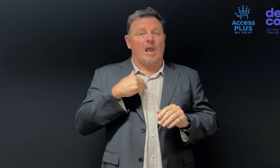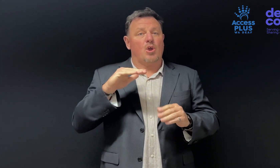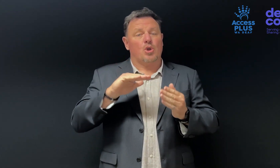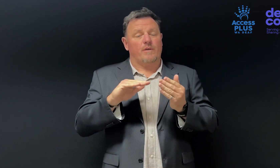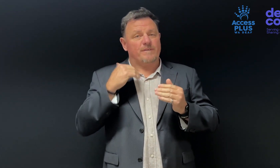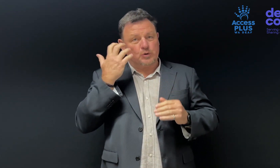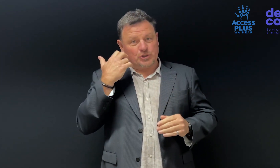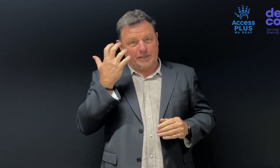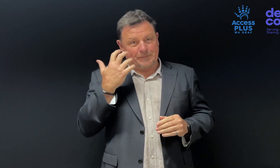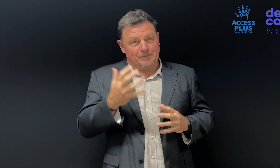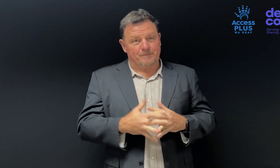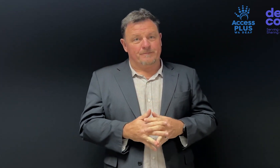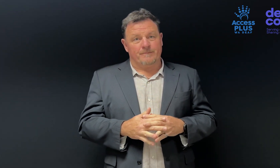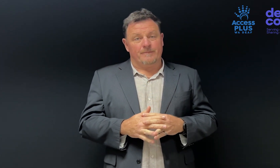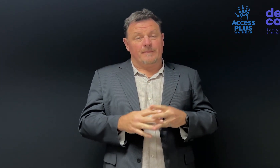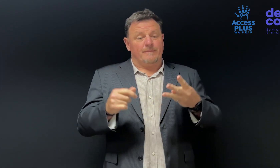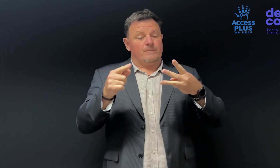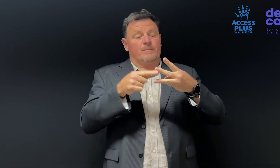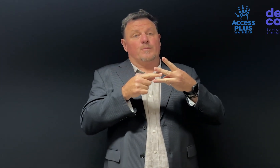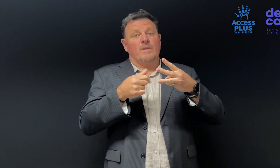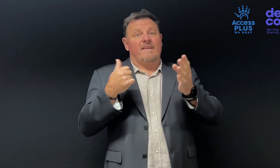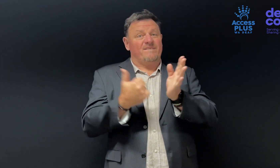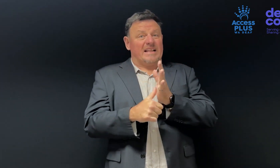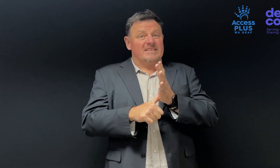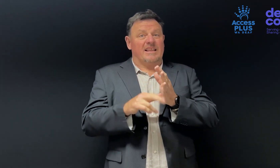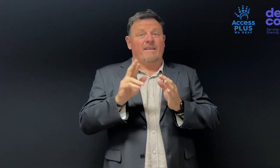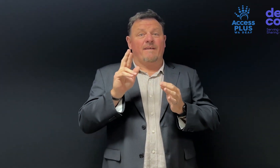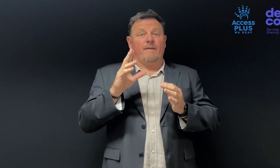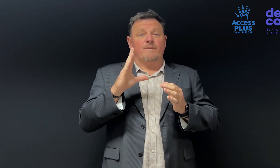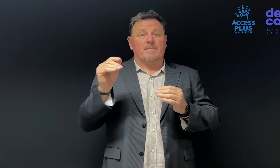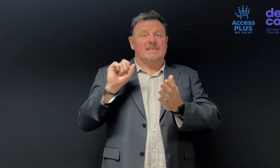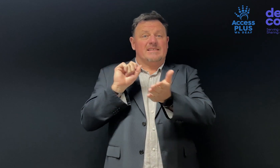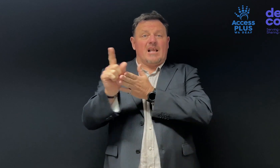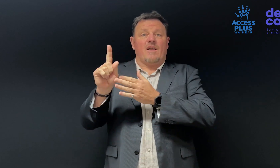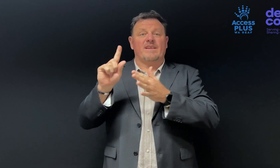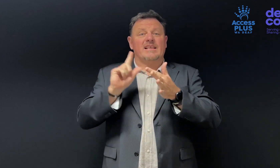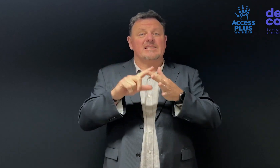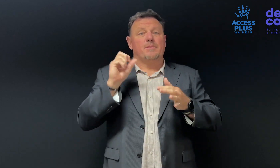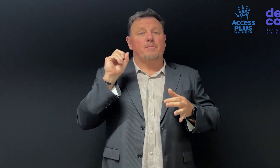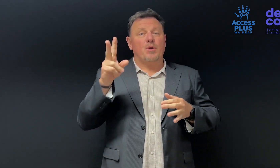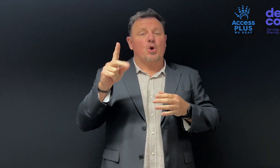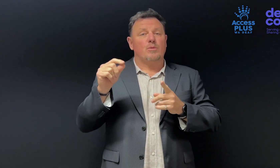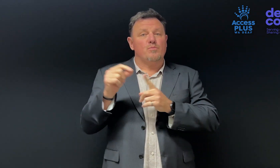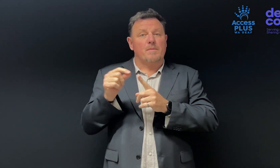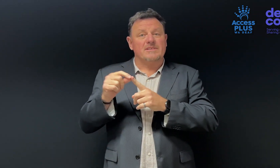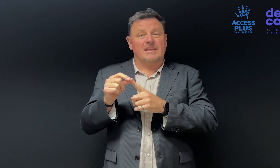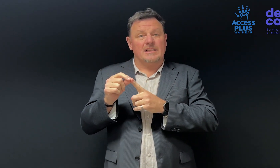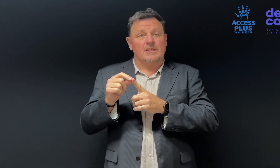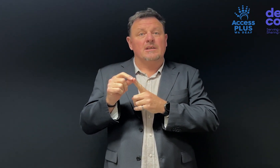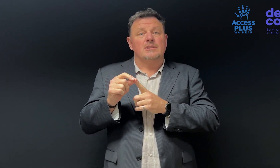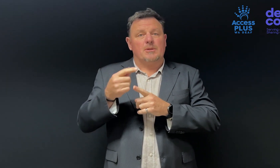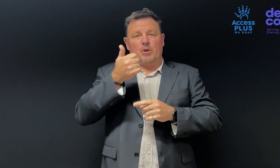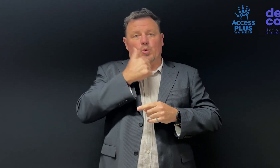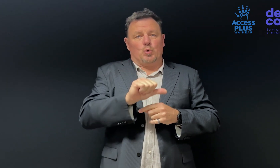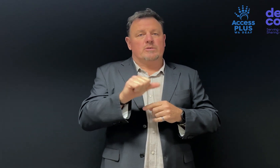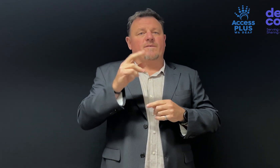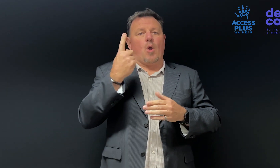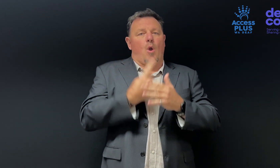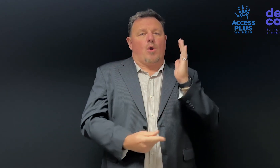as advocacy for our community's future. The second, the funds from the East Perth property to be used